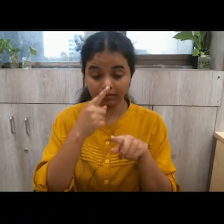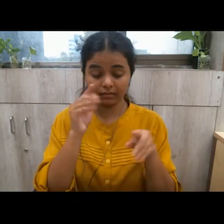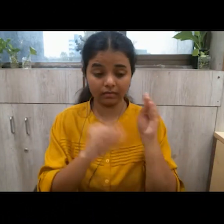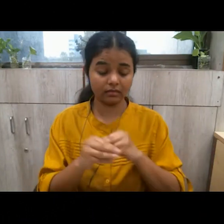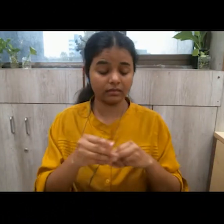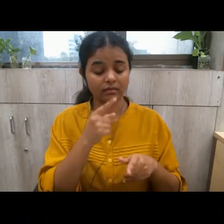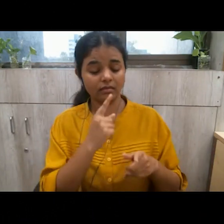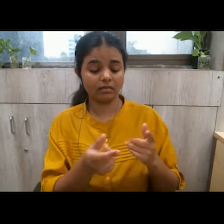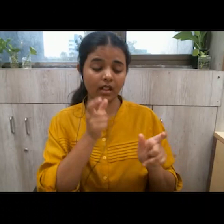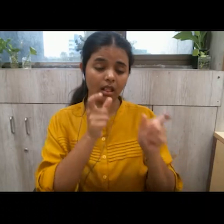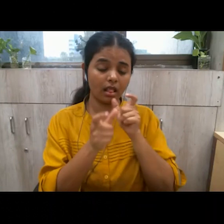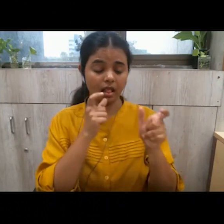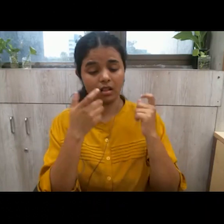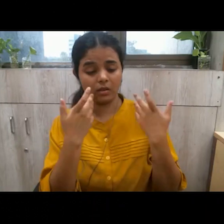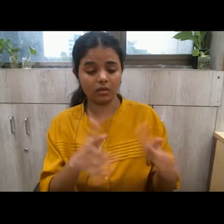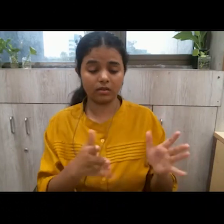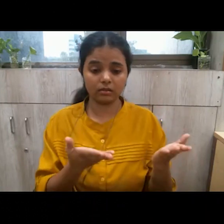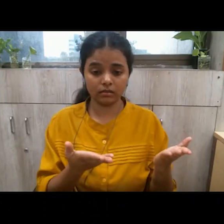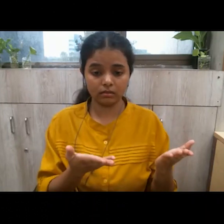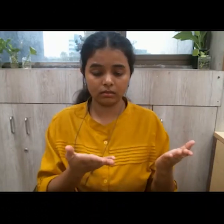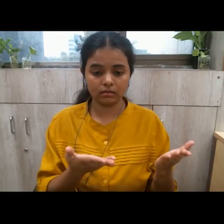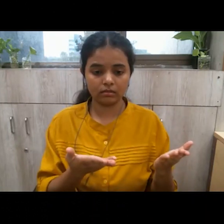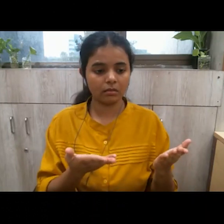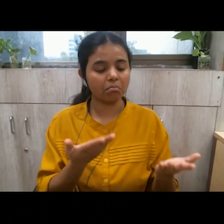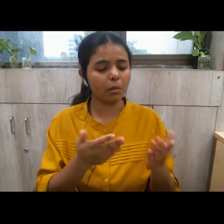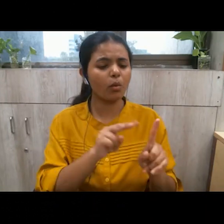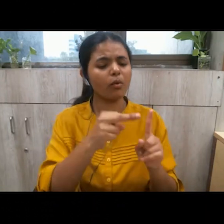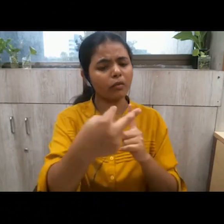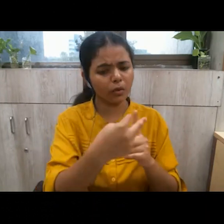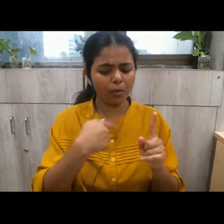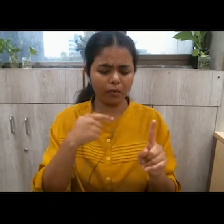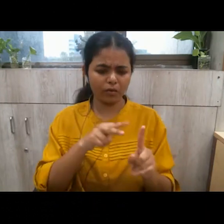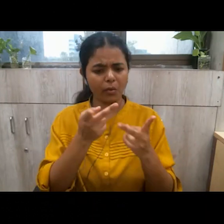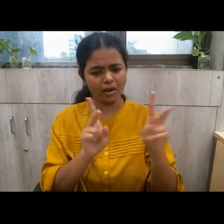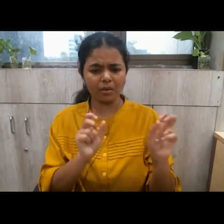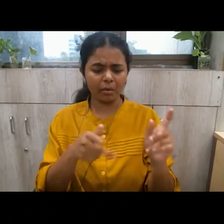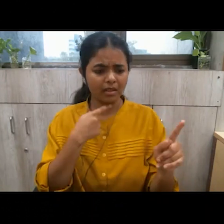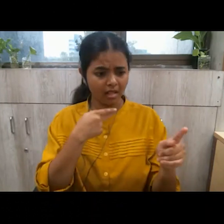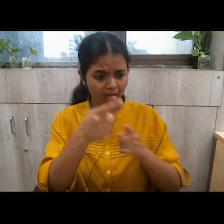insult the person sitting in front of us for the views that he holds